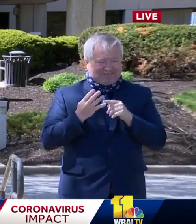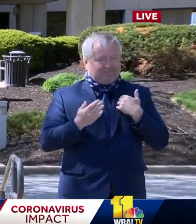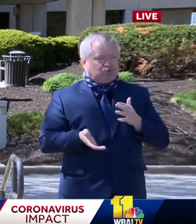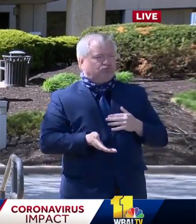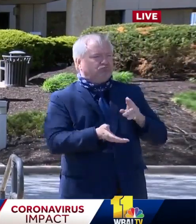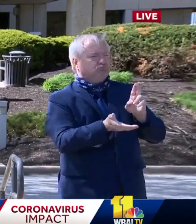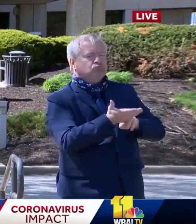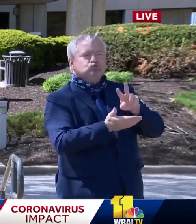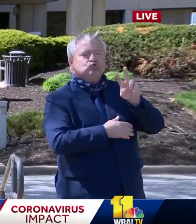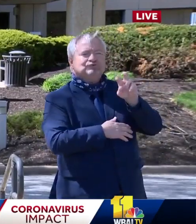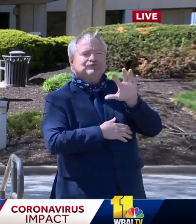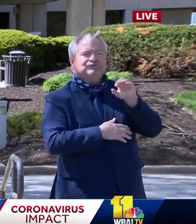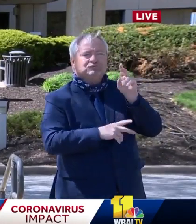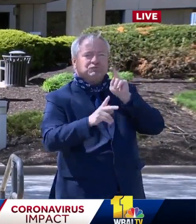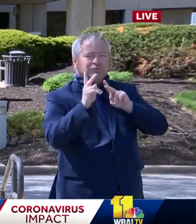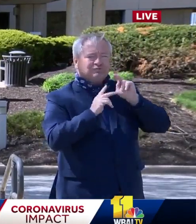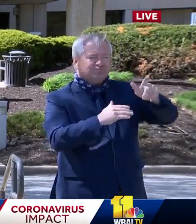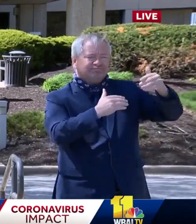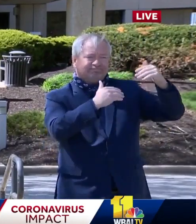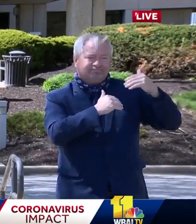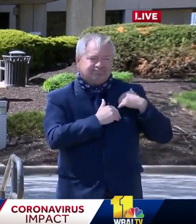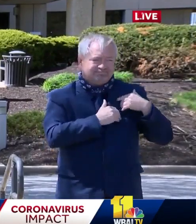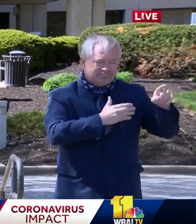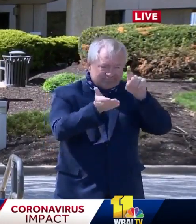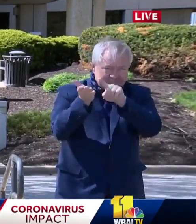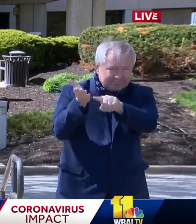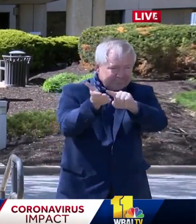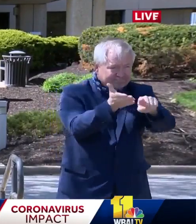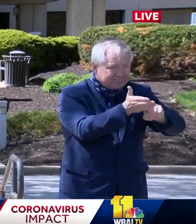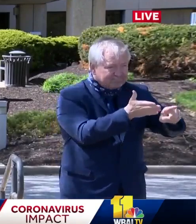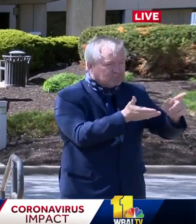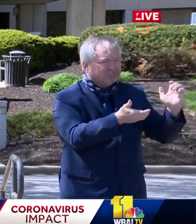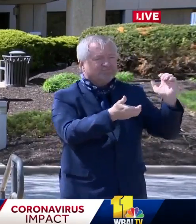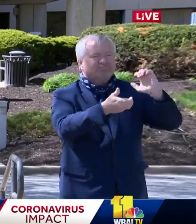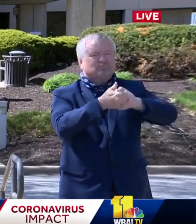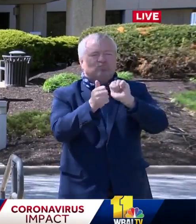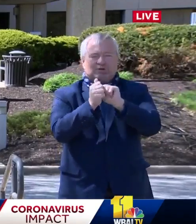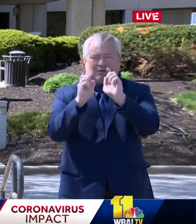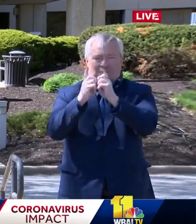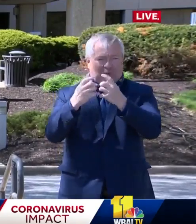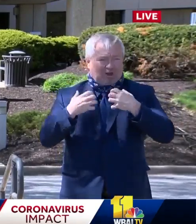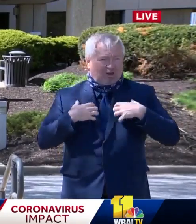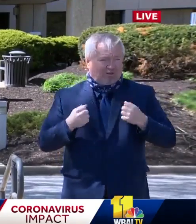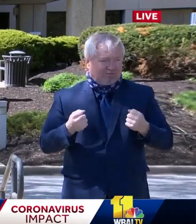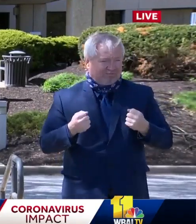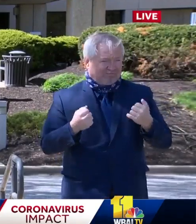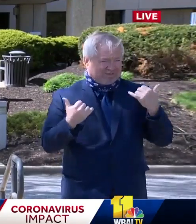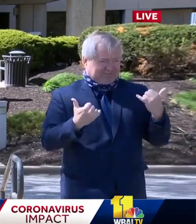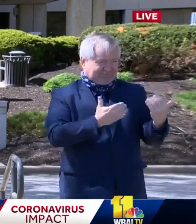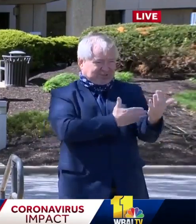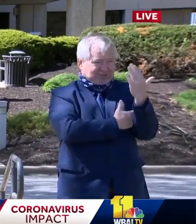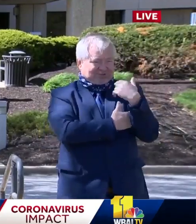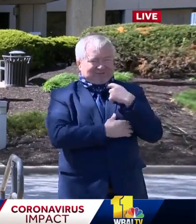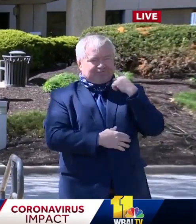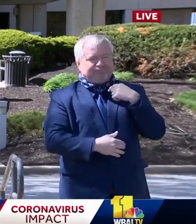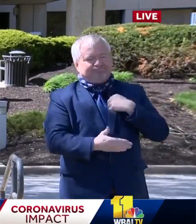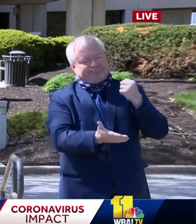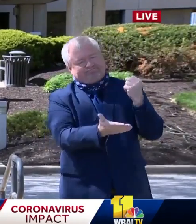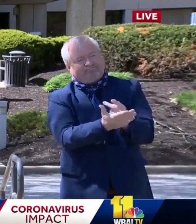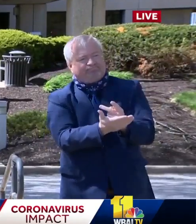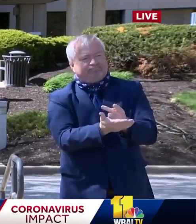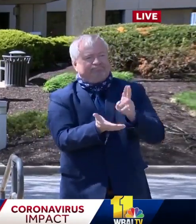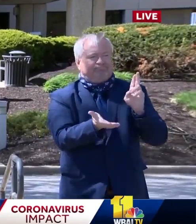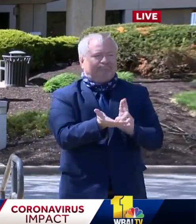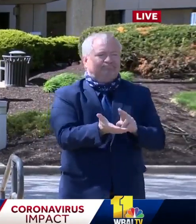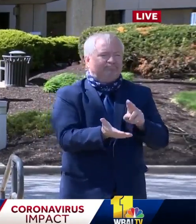working with our state and local health departments across the state, and this morning we authorized a contract with NORC, the